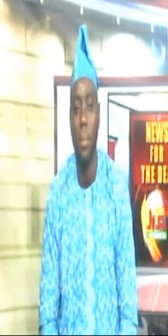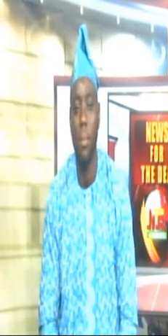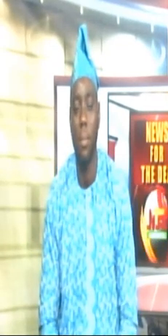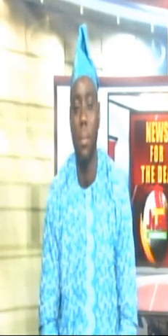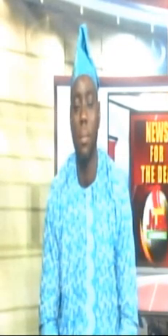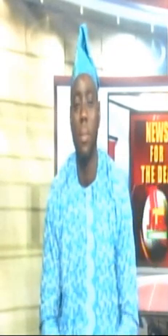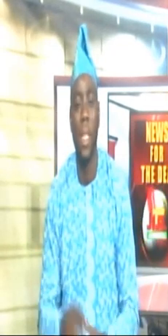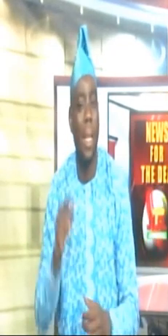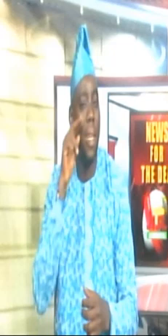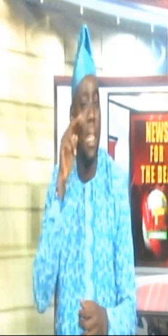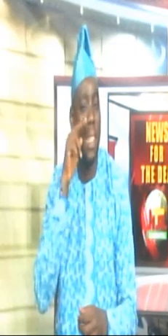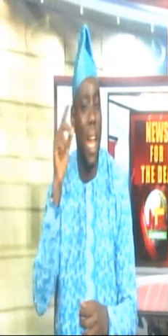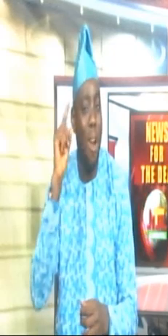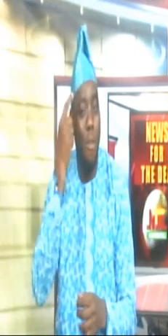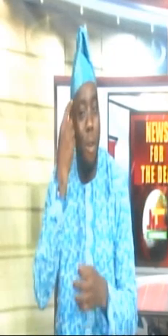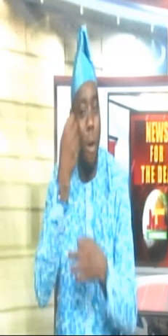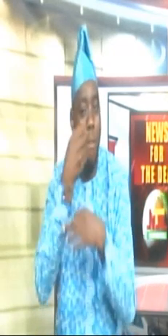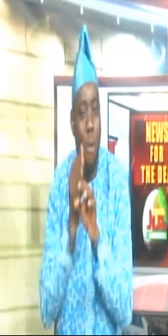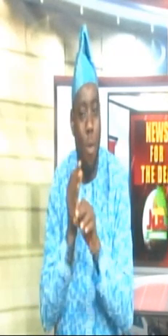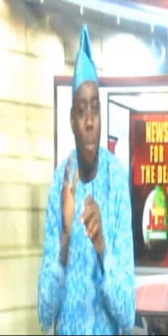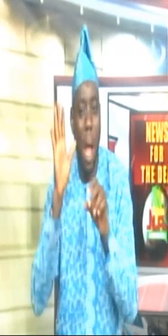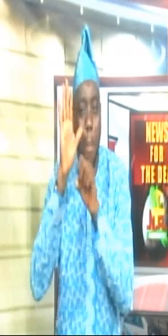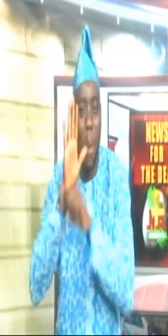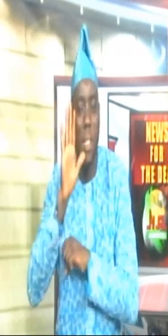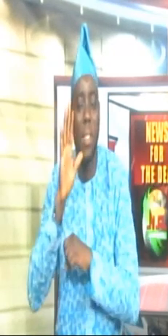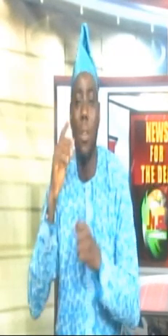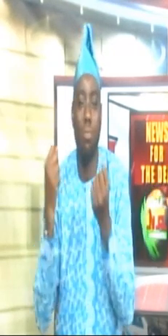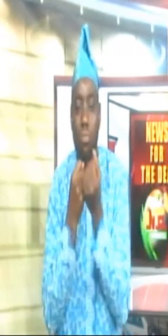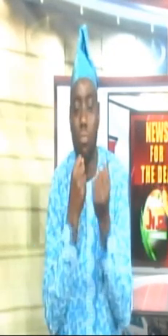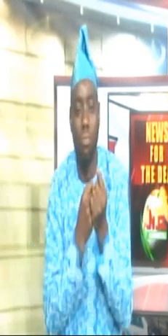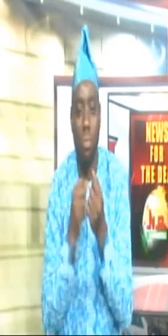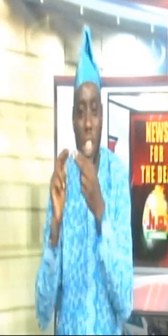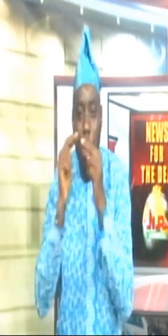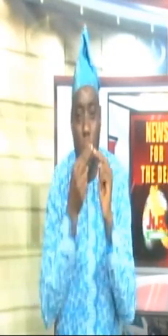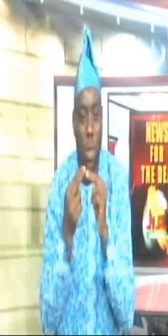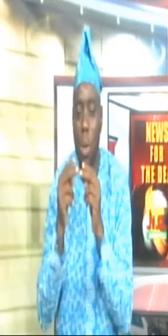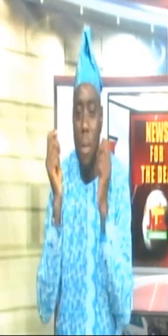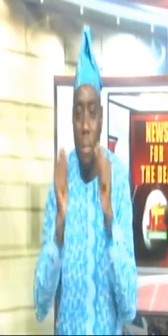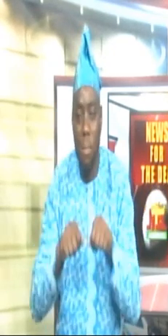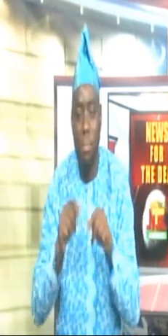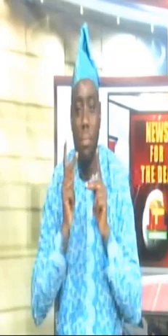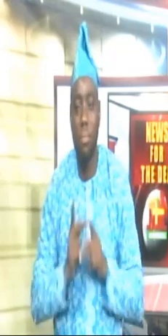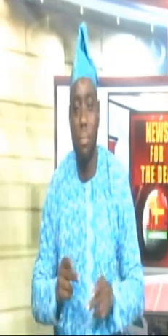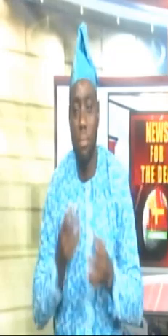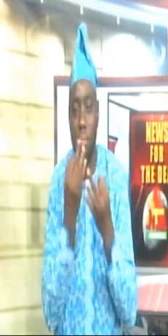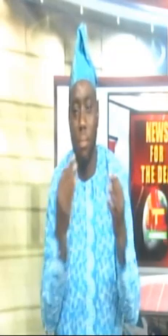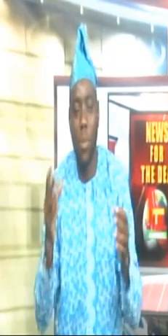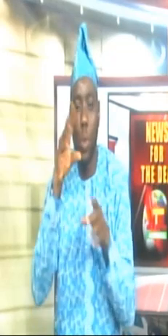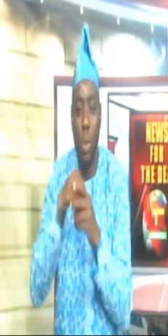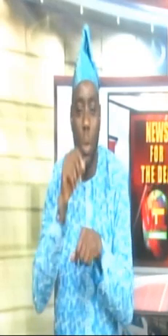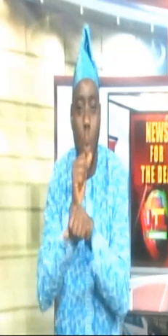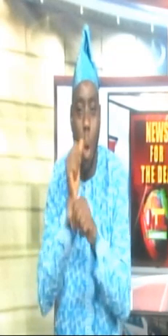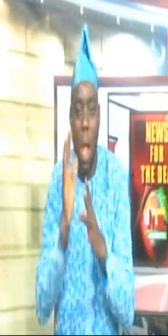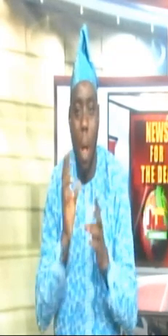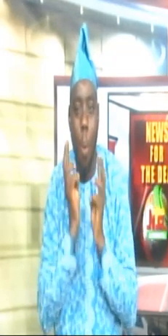Meanwhile, the Nigeria Governance Forum has pledged to sustain negotiations and leverage available fiscal infrastructure in improving workers'